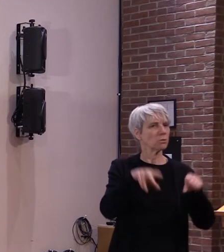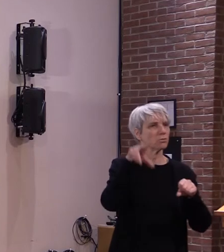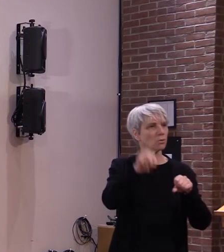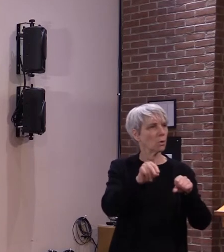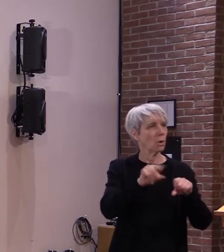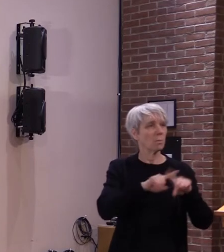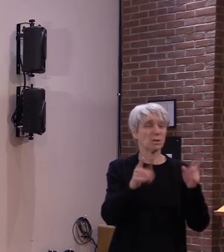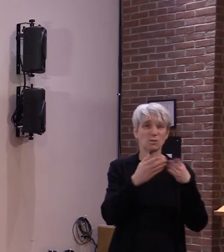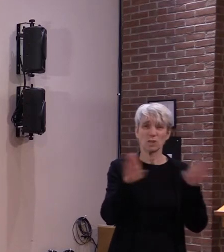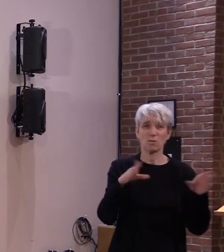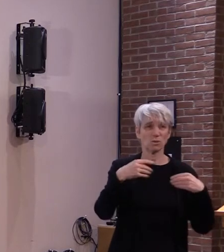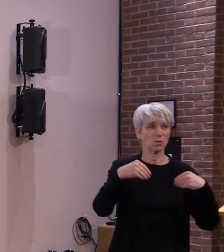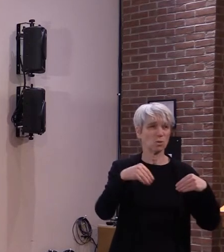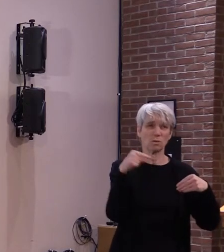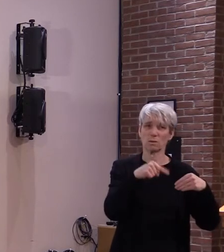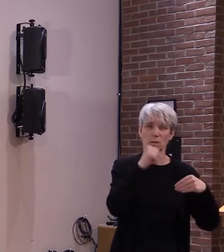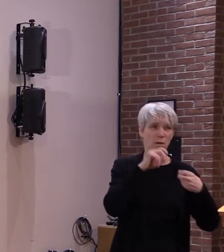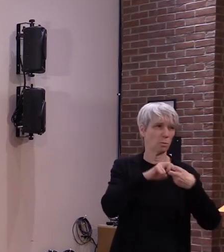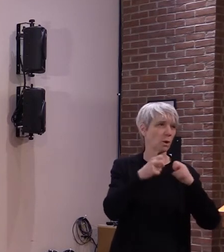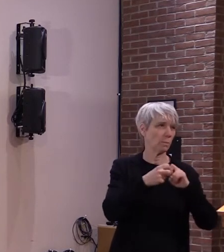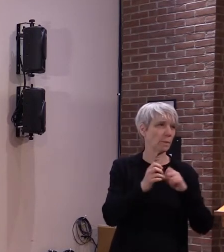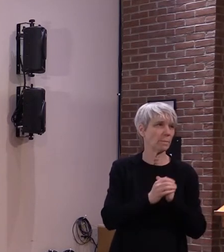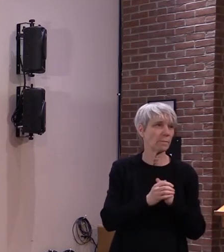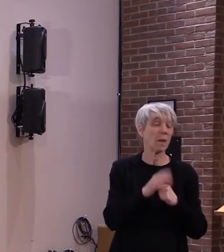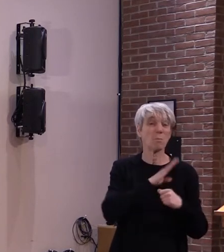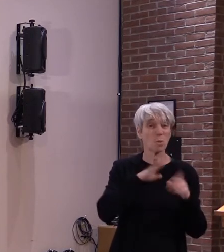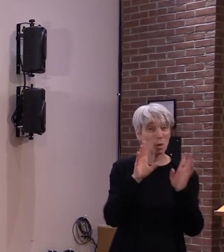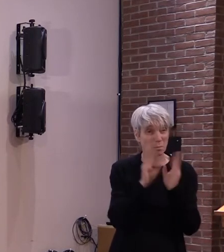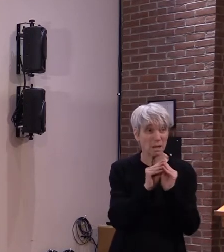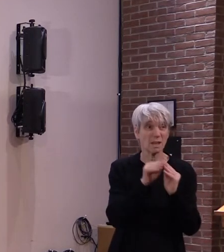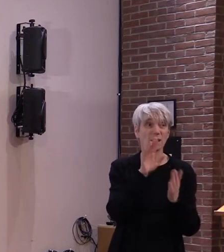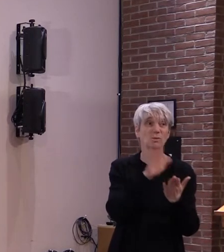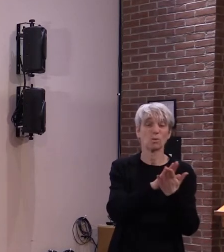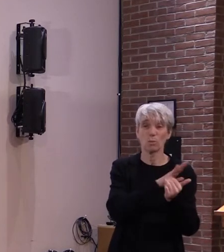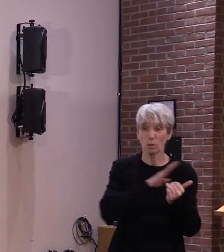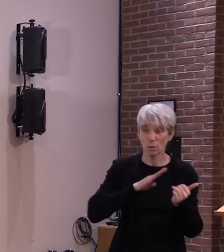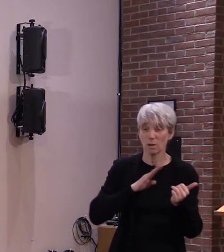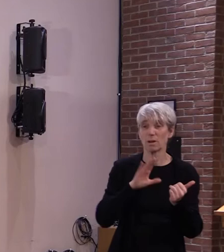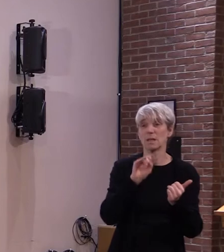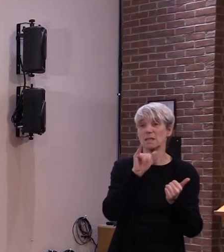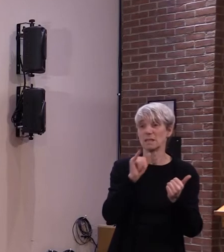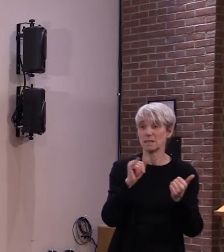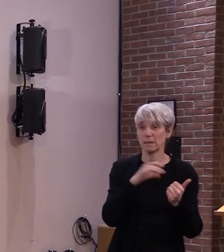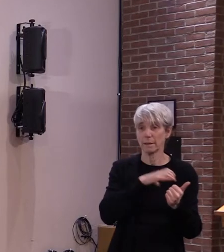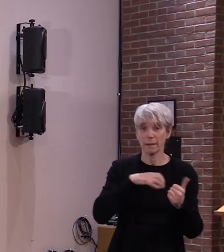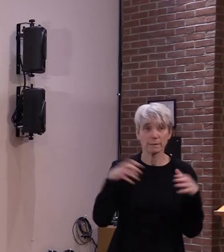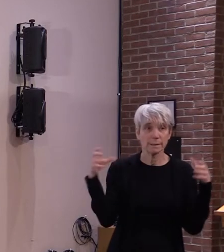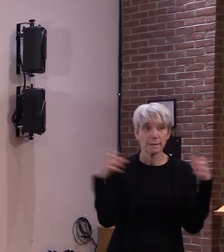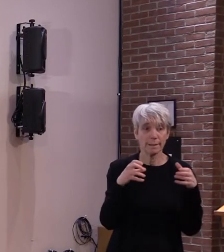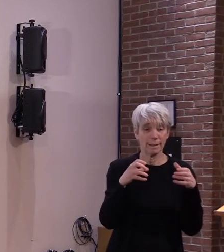so those are the kind of things that we learn and that they learn as we have these kinds of meetings